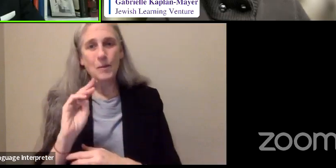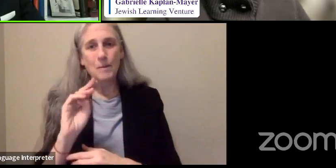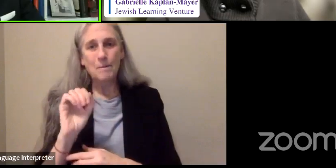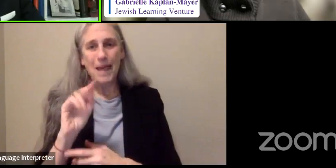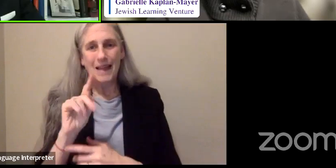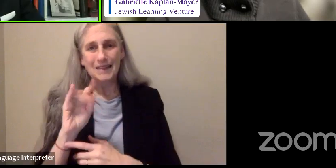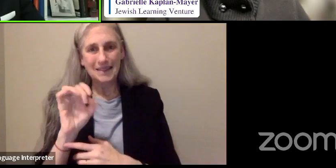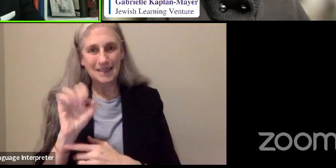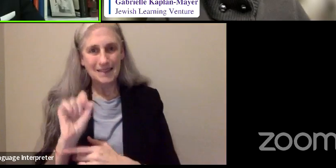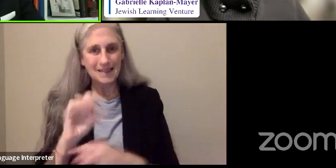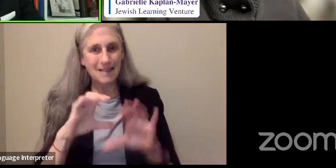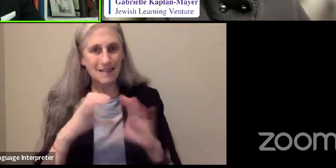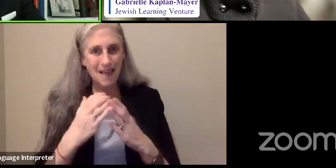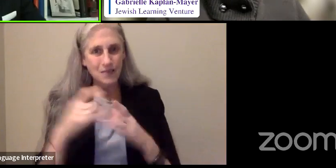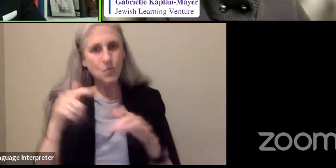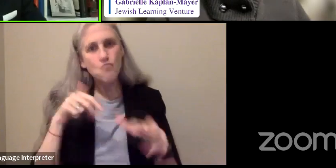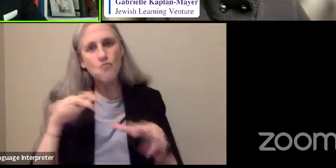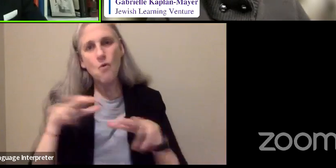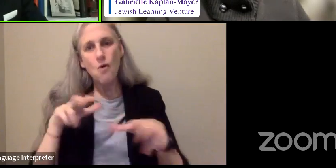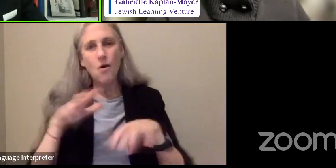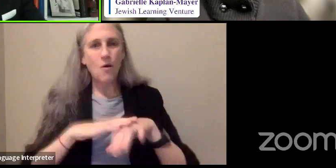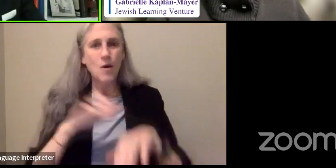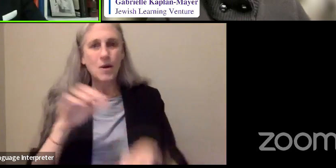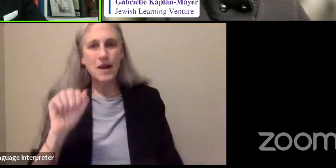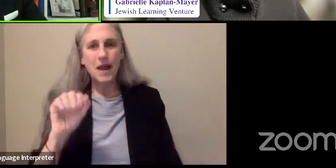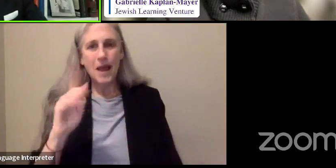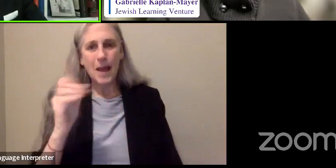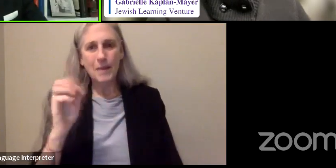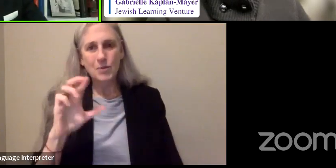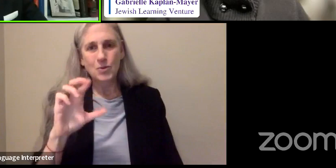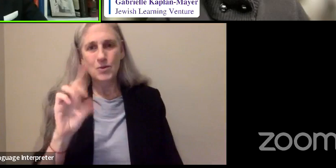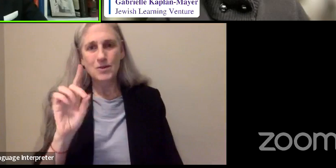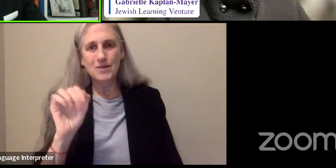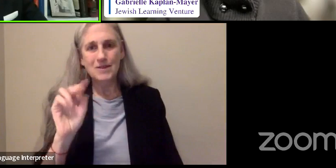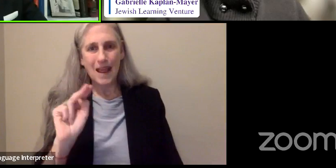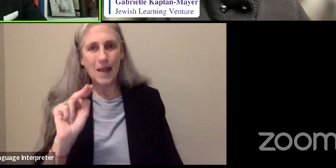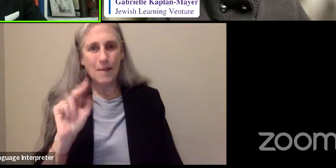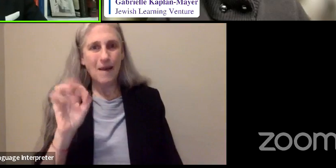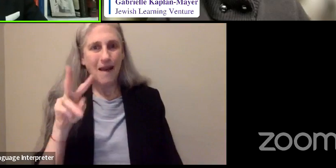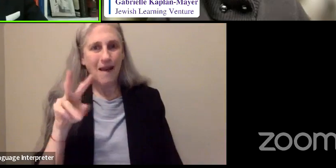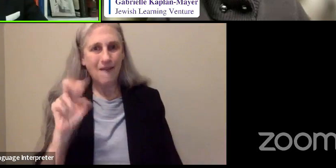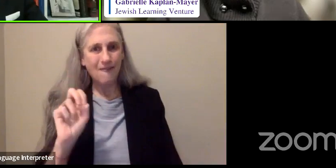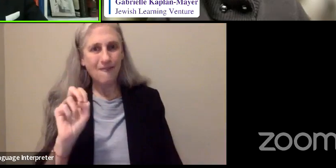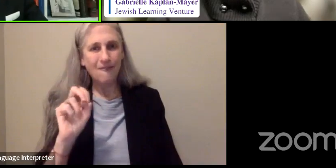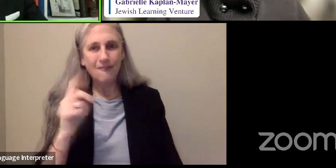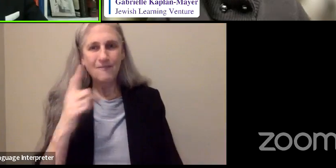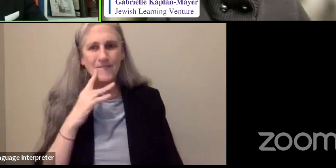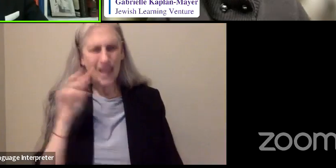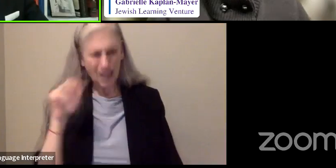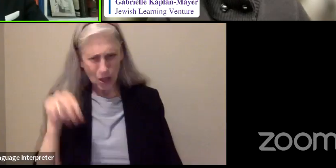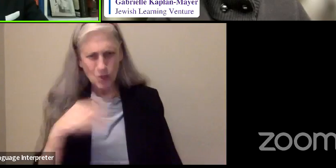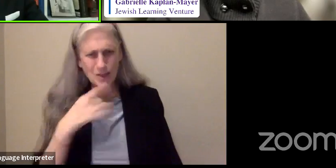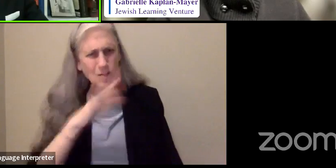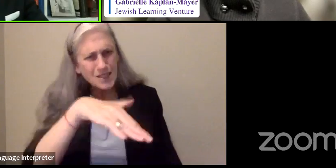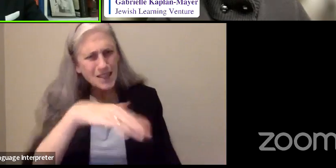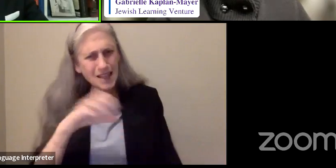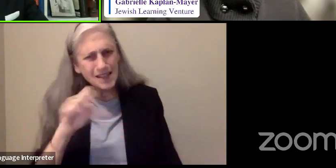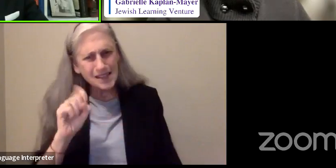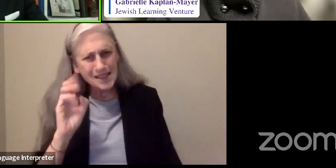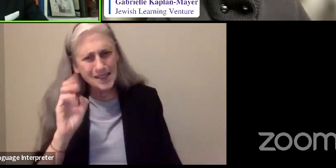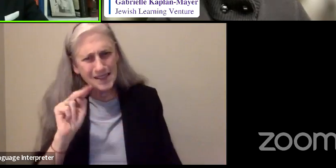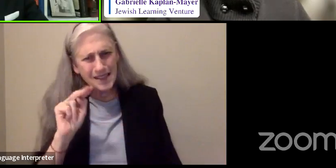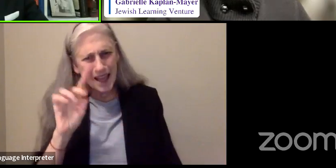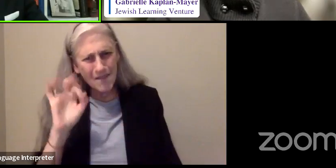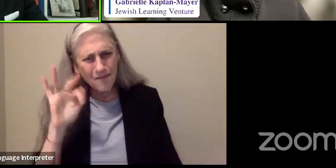Amsterdam Avenue and about 1 18th and he looked down and he said, Sanford, look at